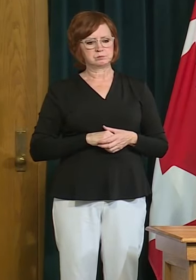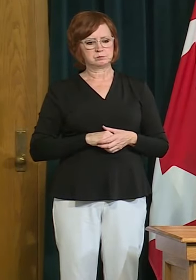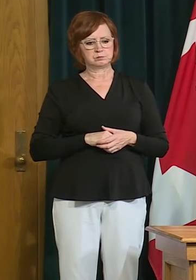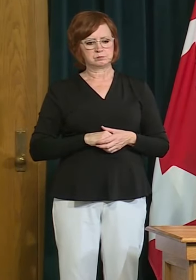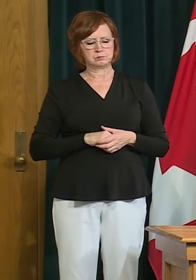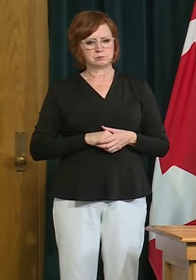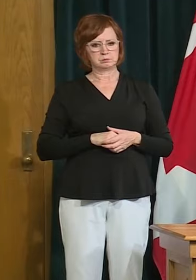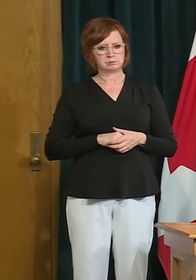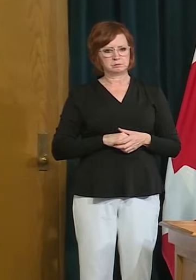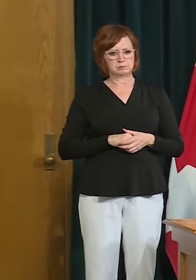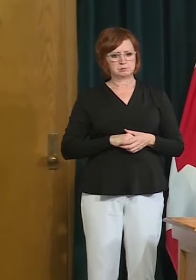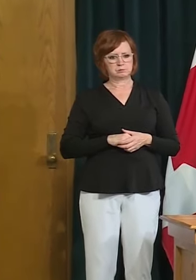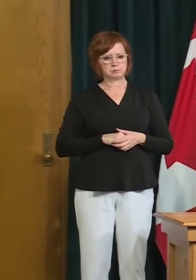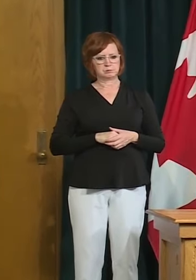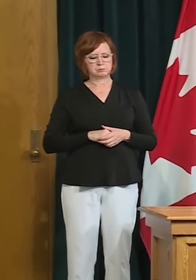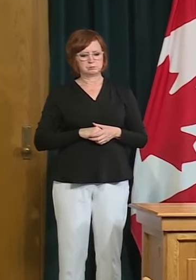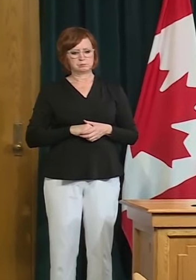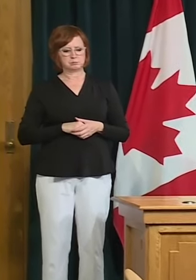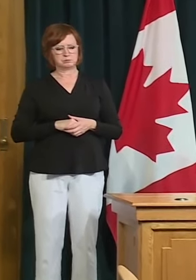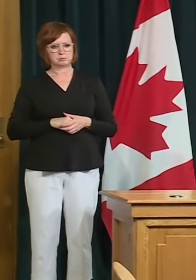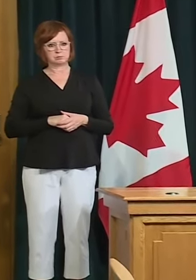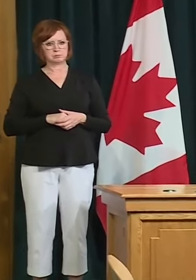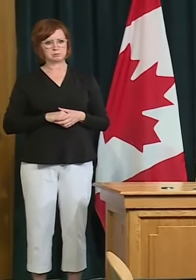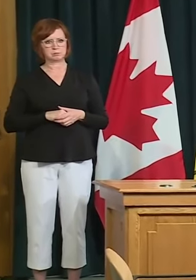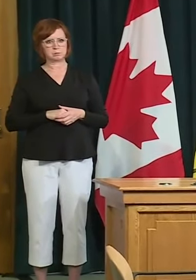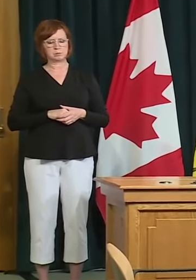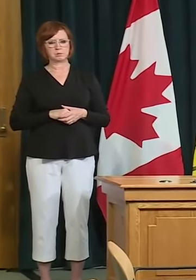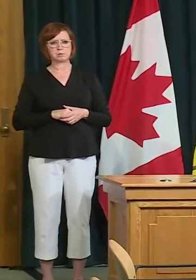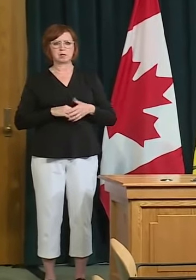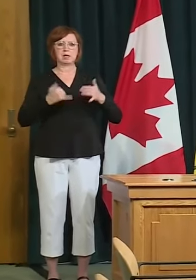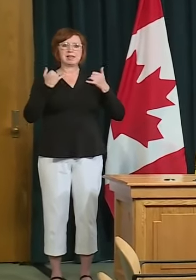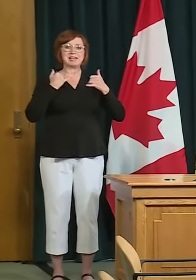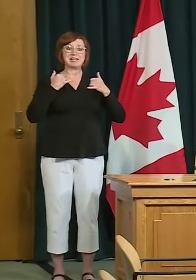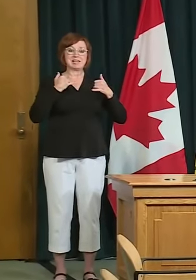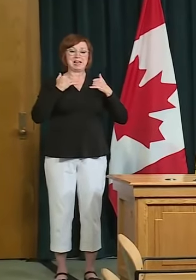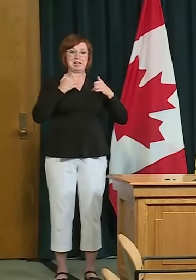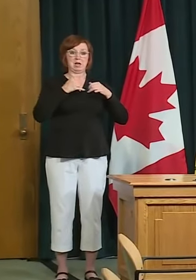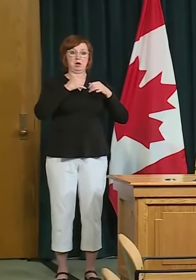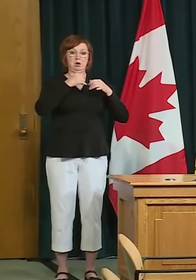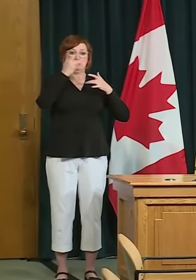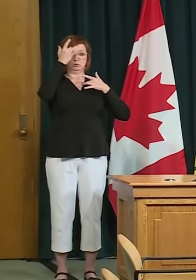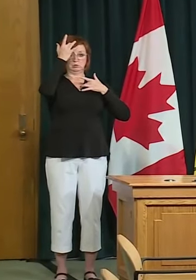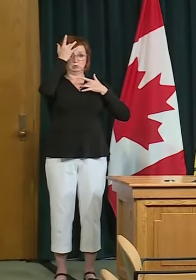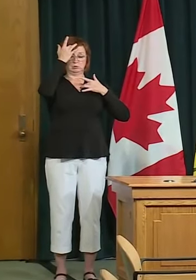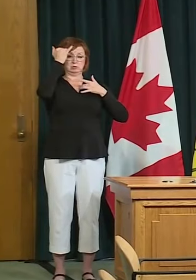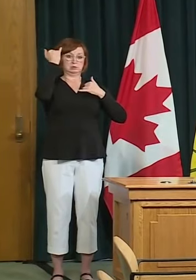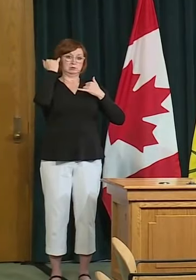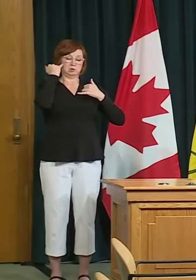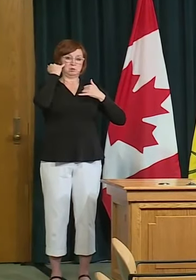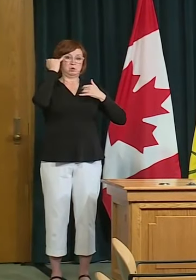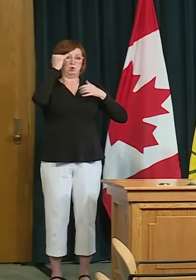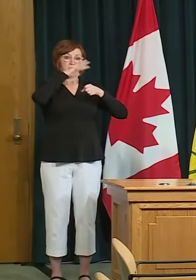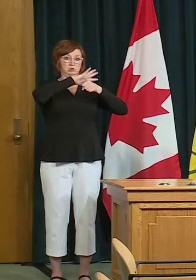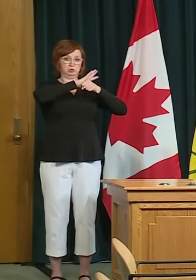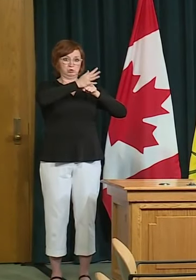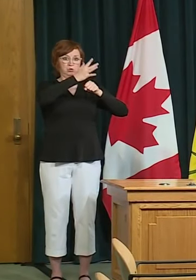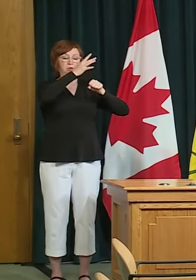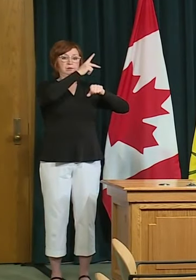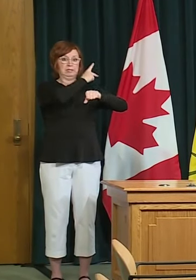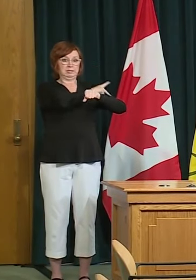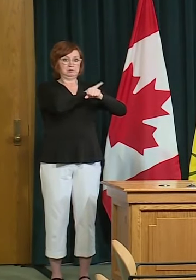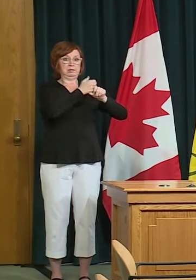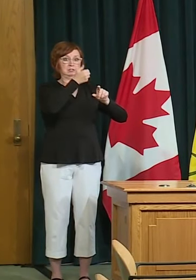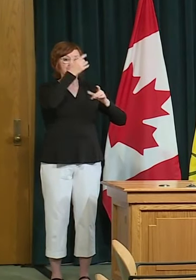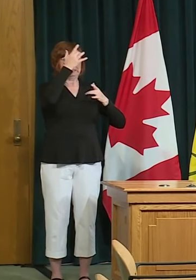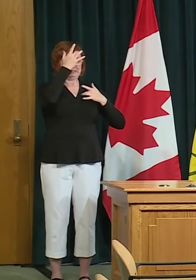are being uh tried experimented with or used for covert 19 cases in saskatchewan at the moment so at